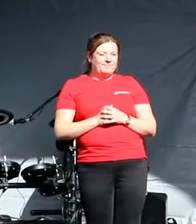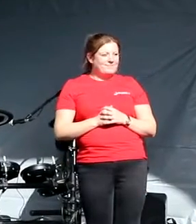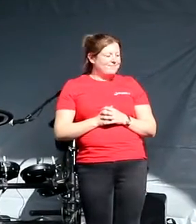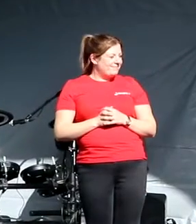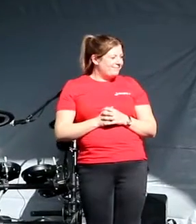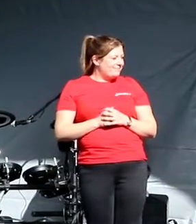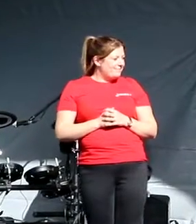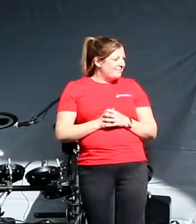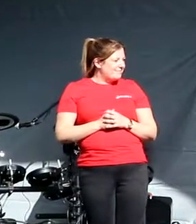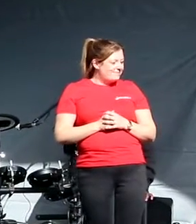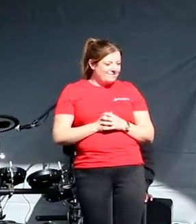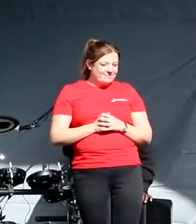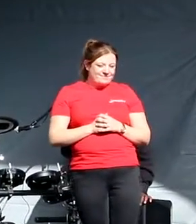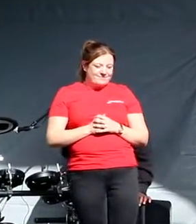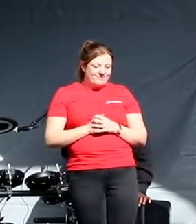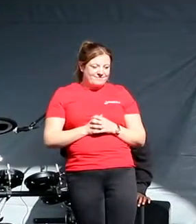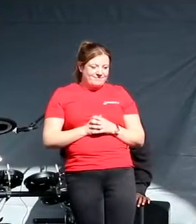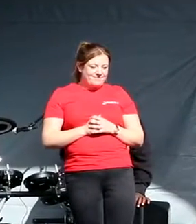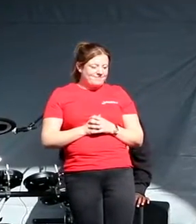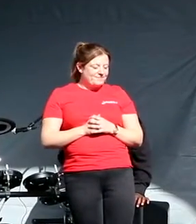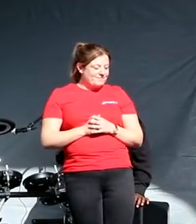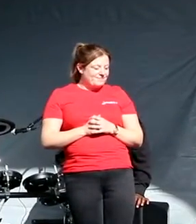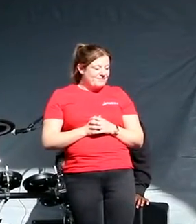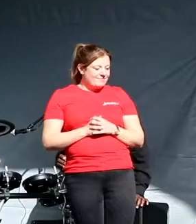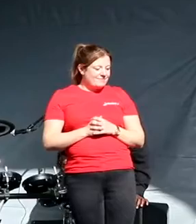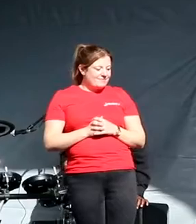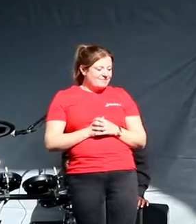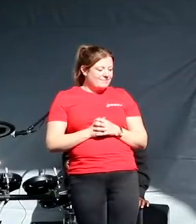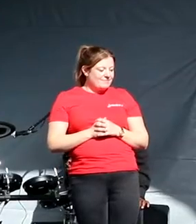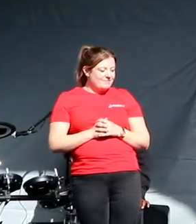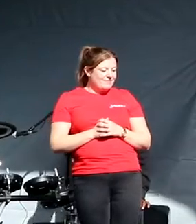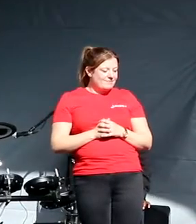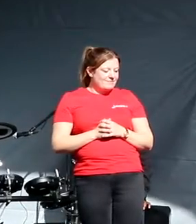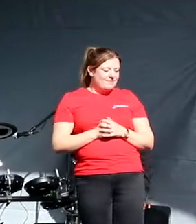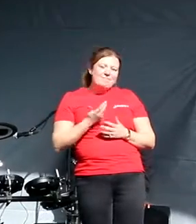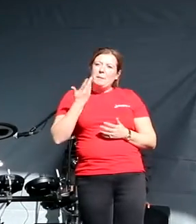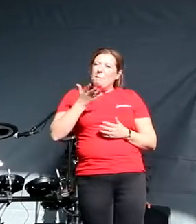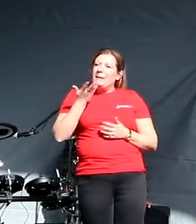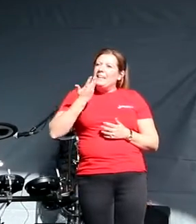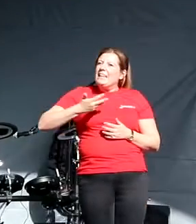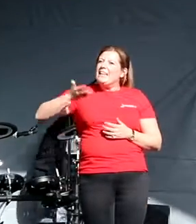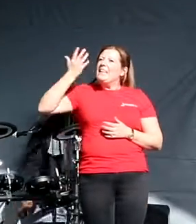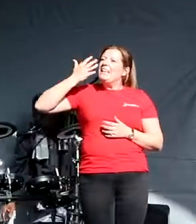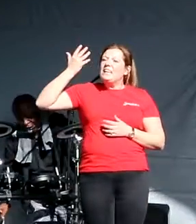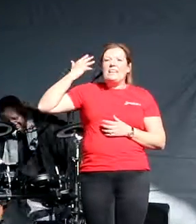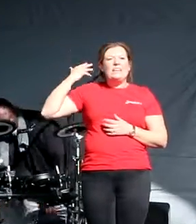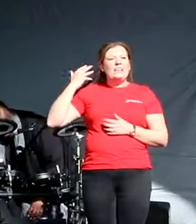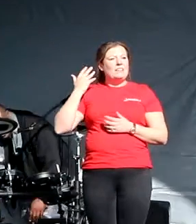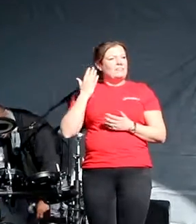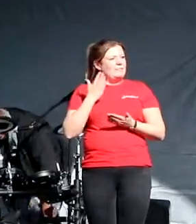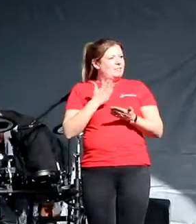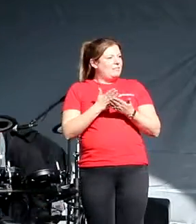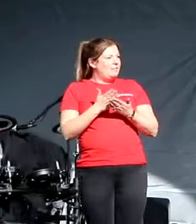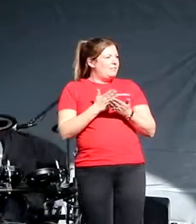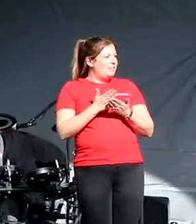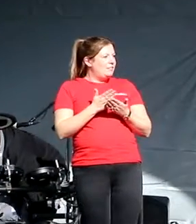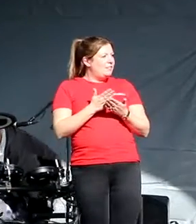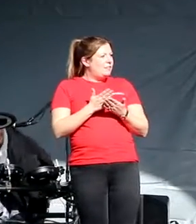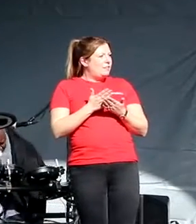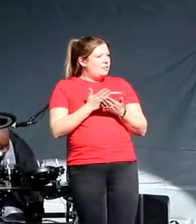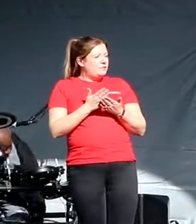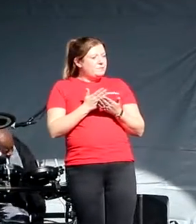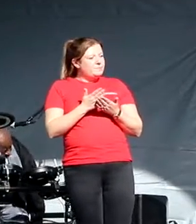Three years ago, in our time, the smell